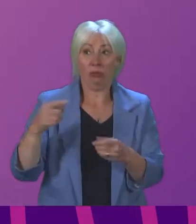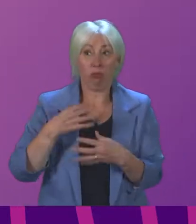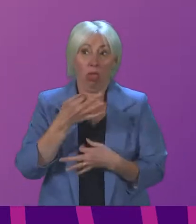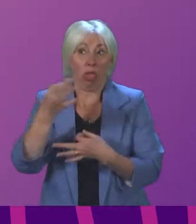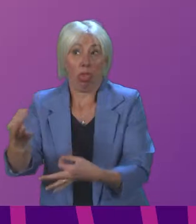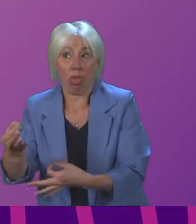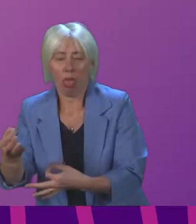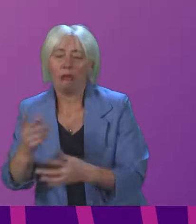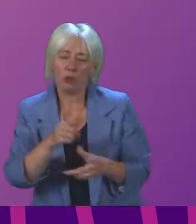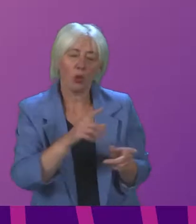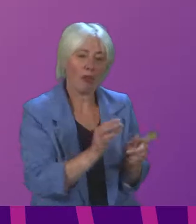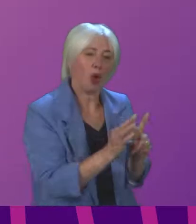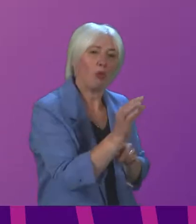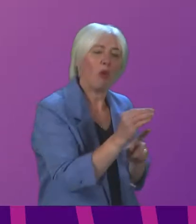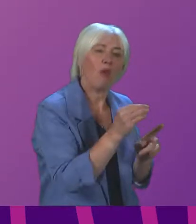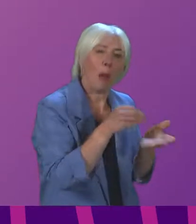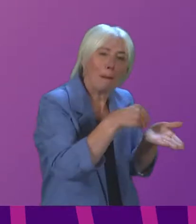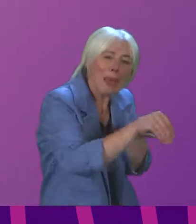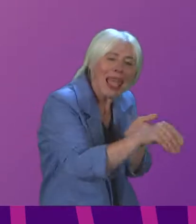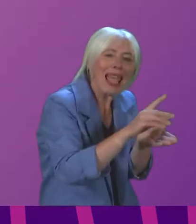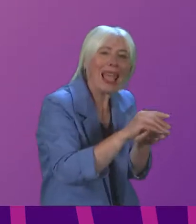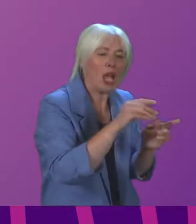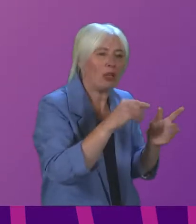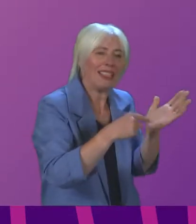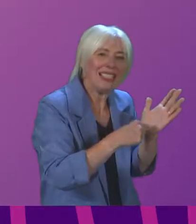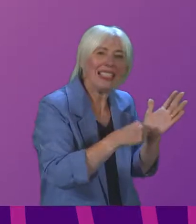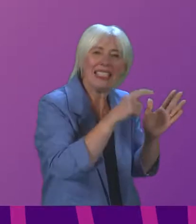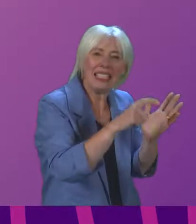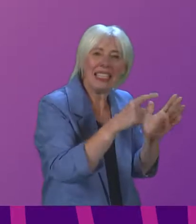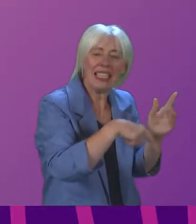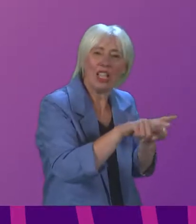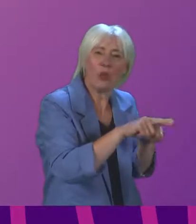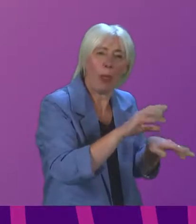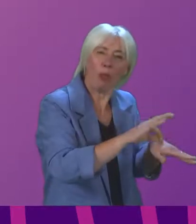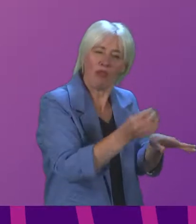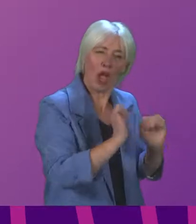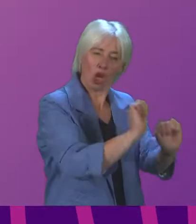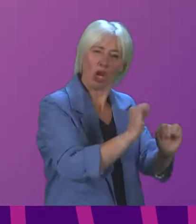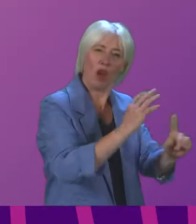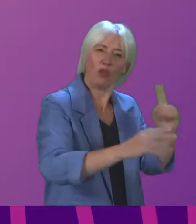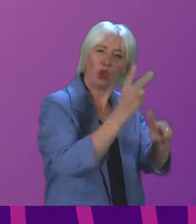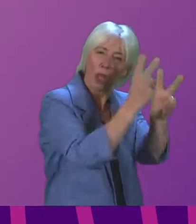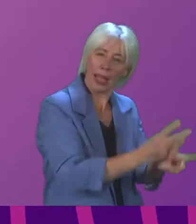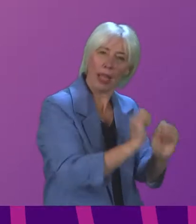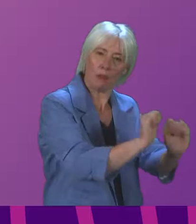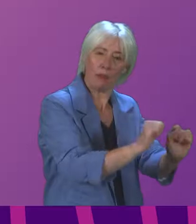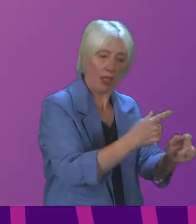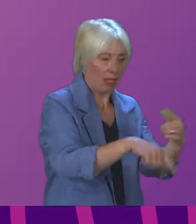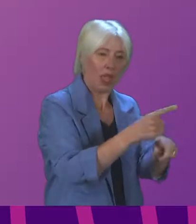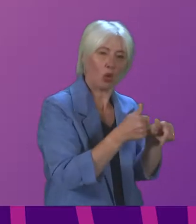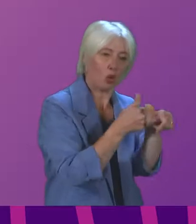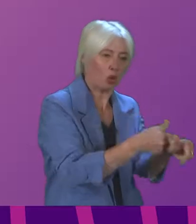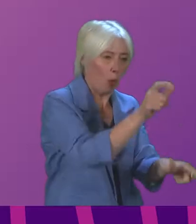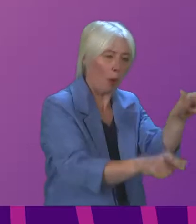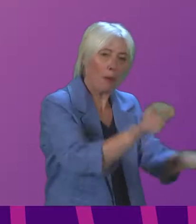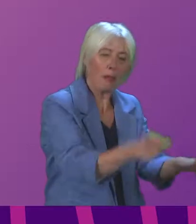improving pay and terms and conditions, as well as promoting the value of the profession of social care. Social care is there to support people to live